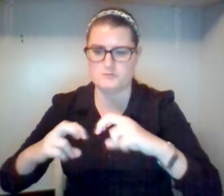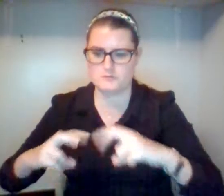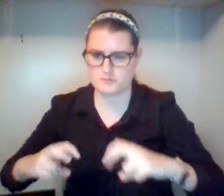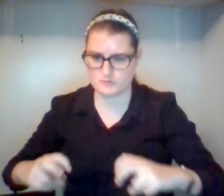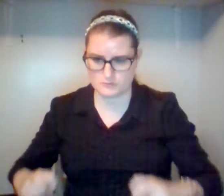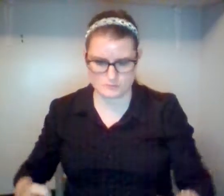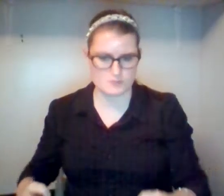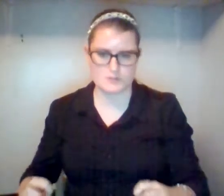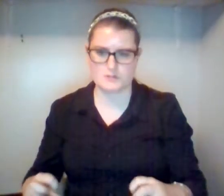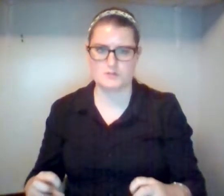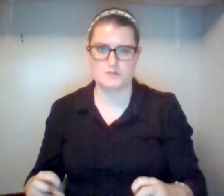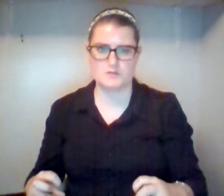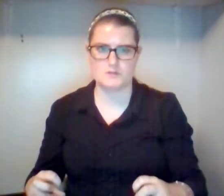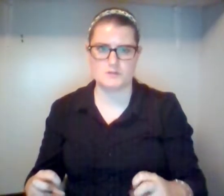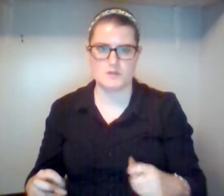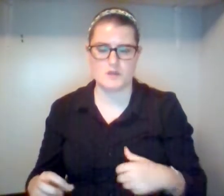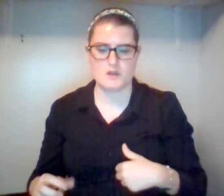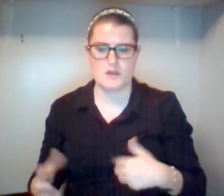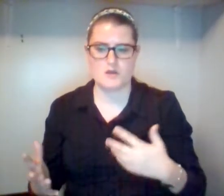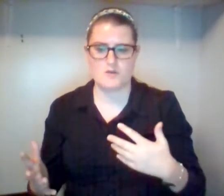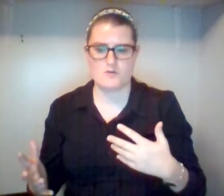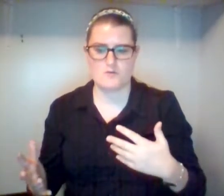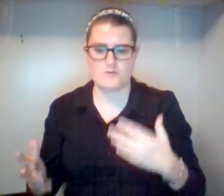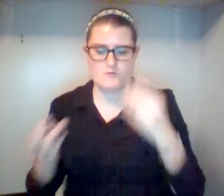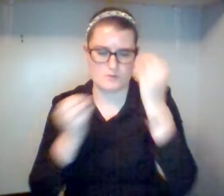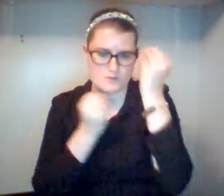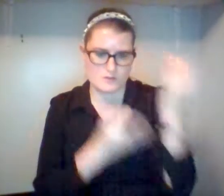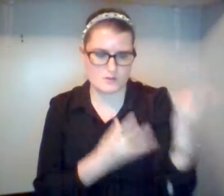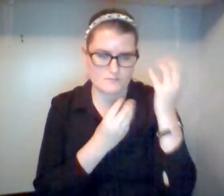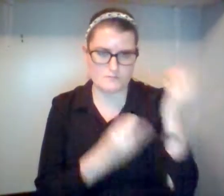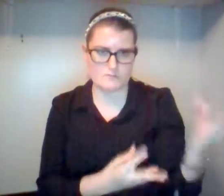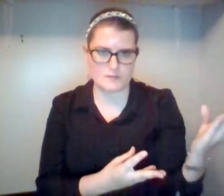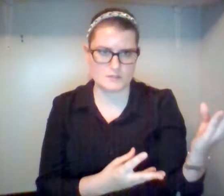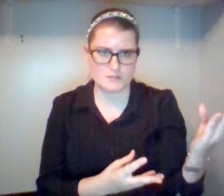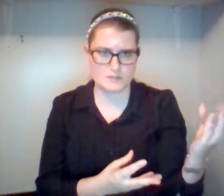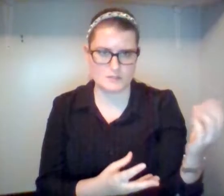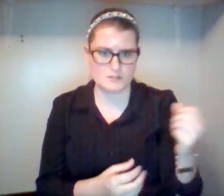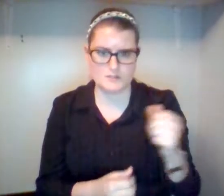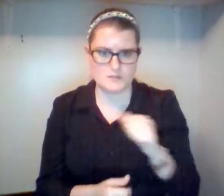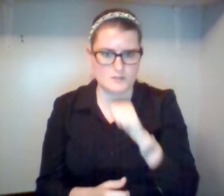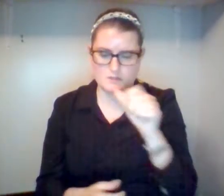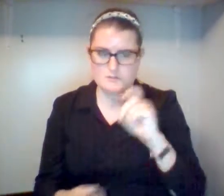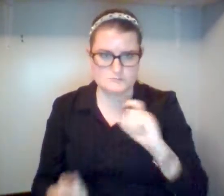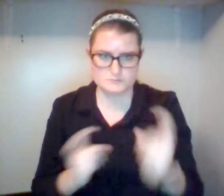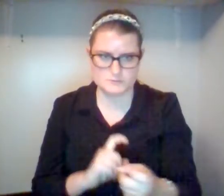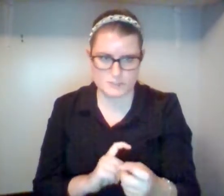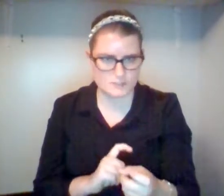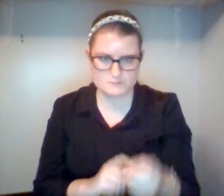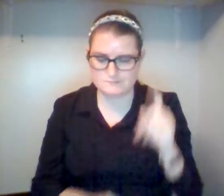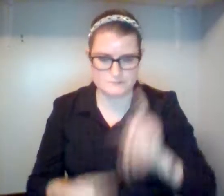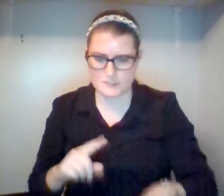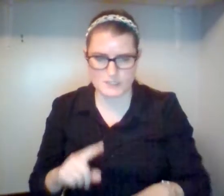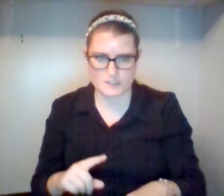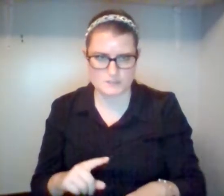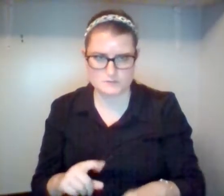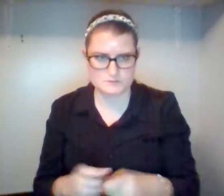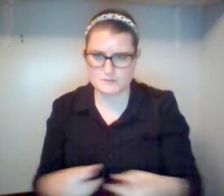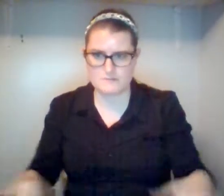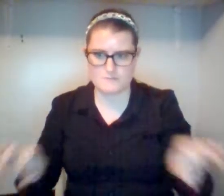that we're called upon to live in order to get the favor of the world. Rather, we put all of the emphasis,